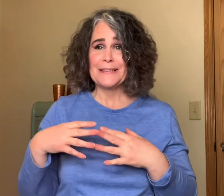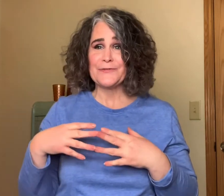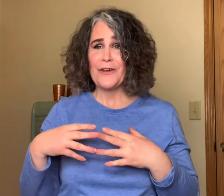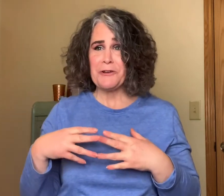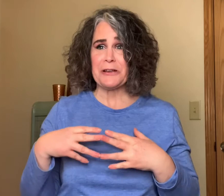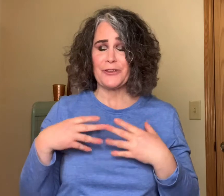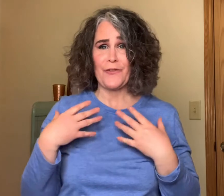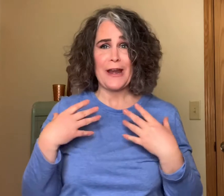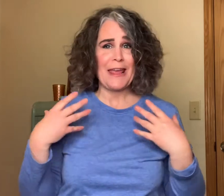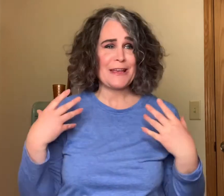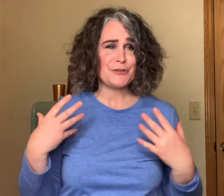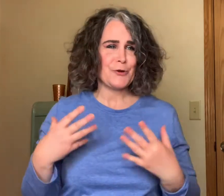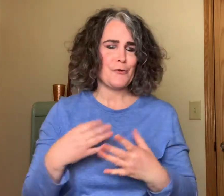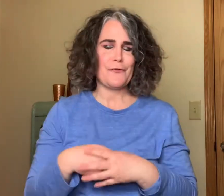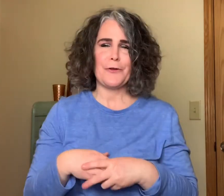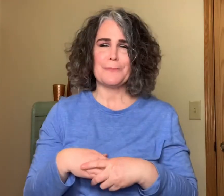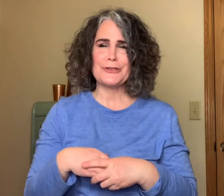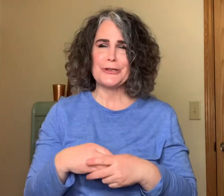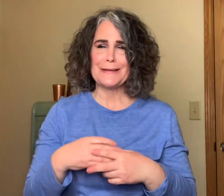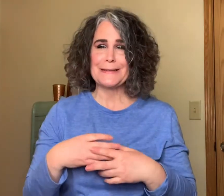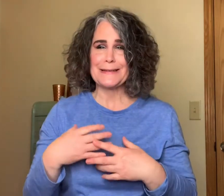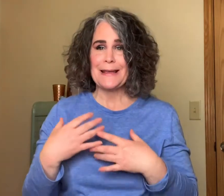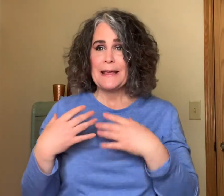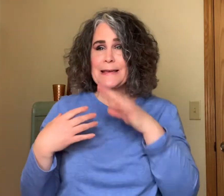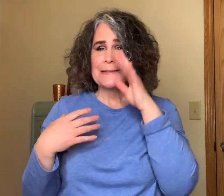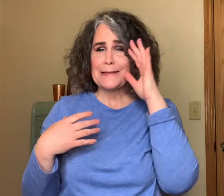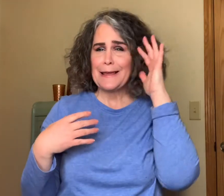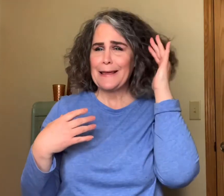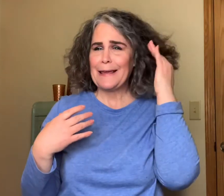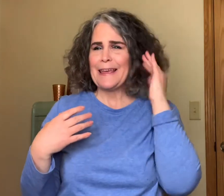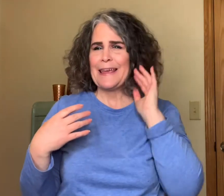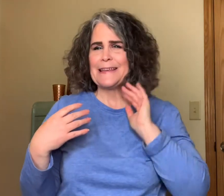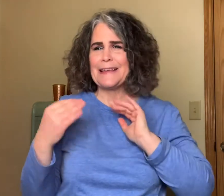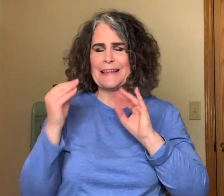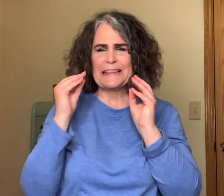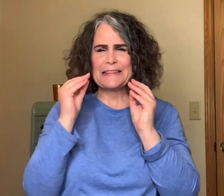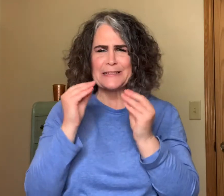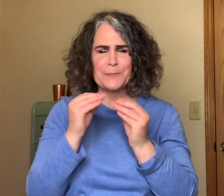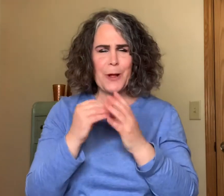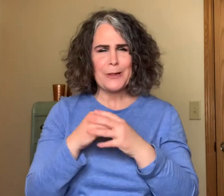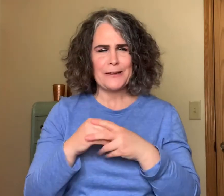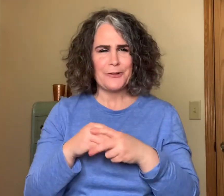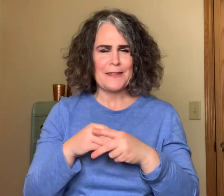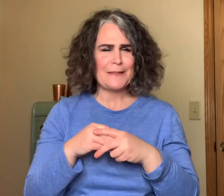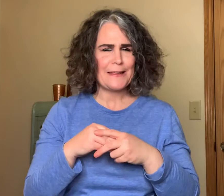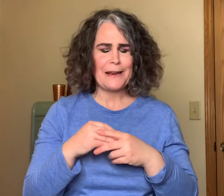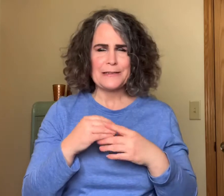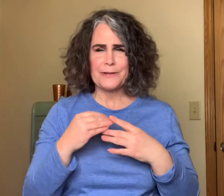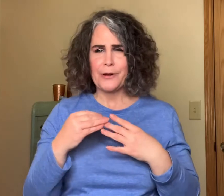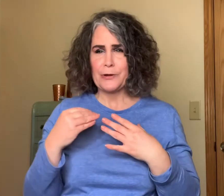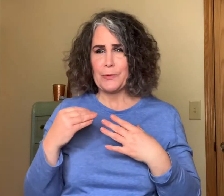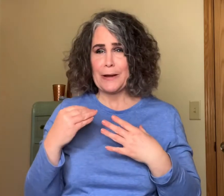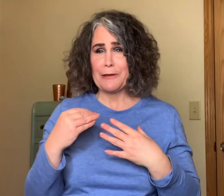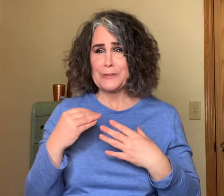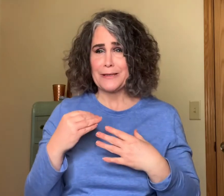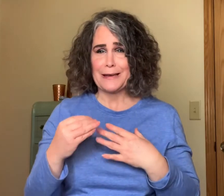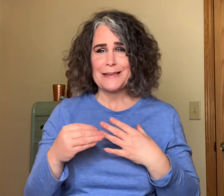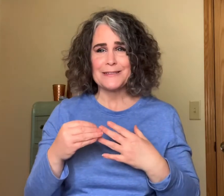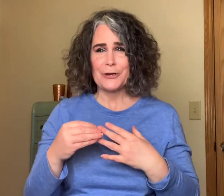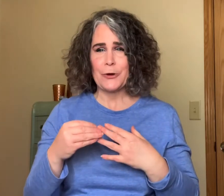Fragrance Friday has grown from just a small little thing that I started when I was on Instagram